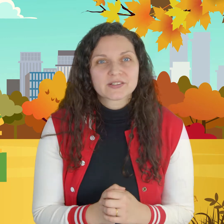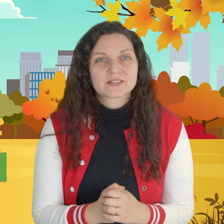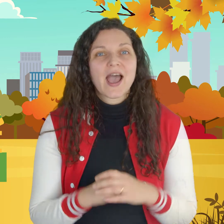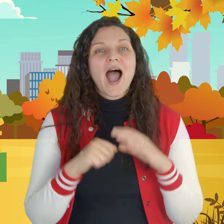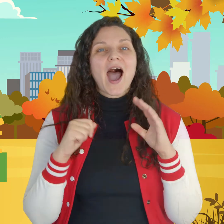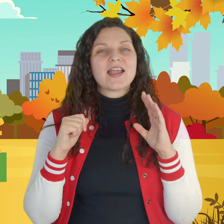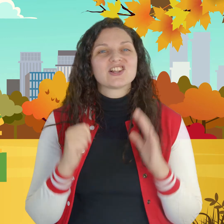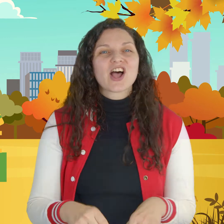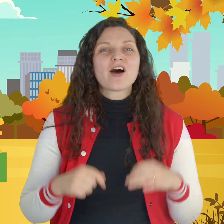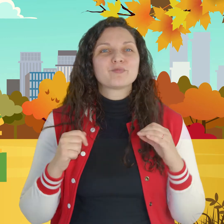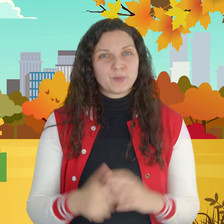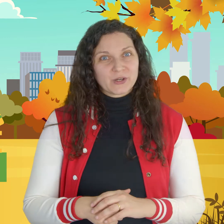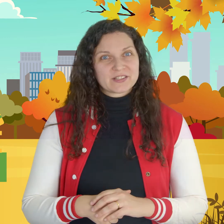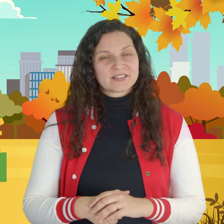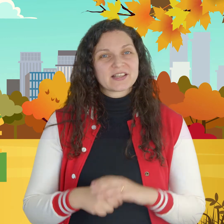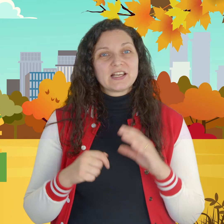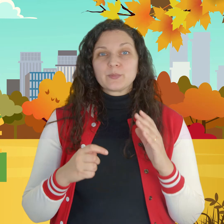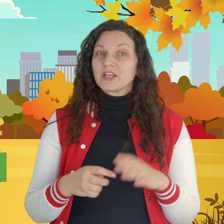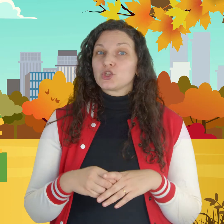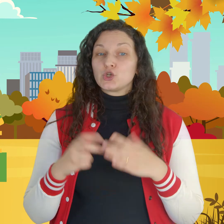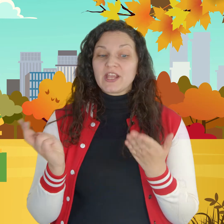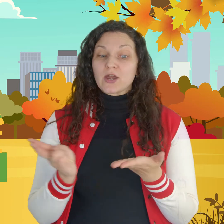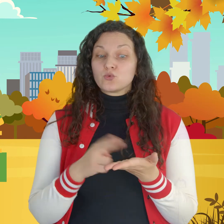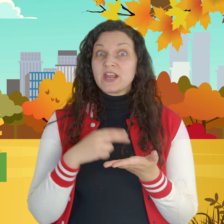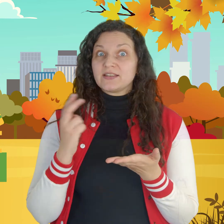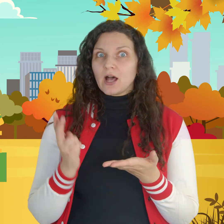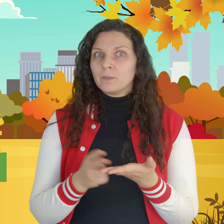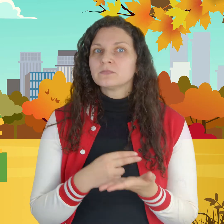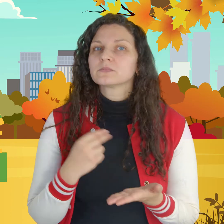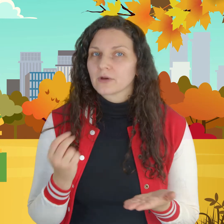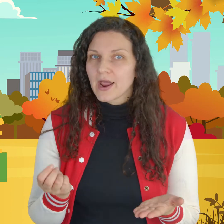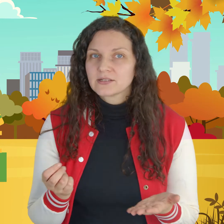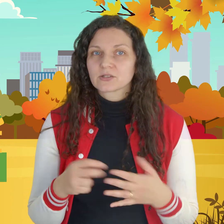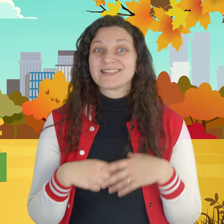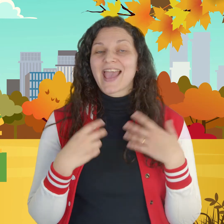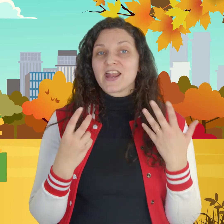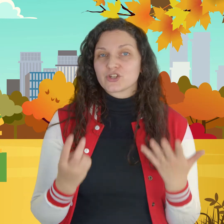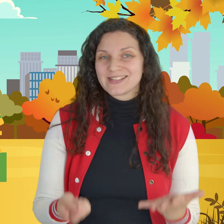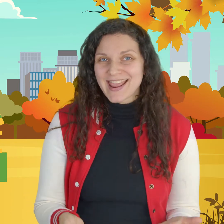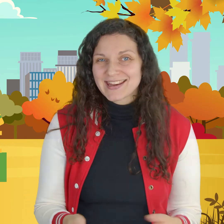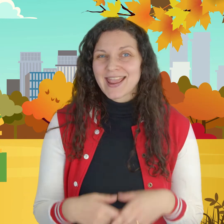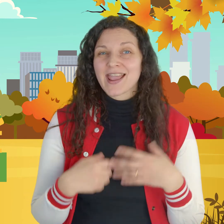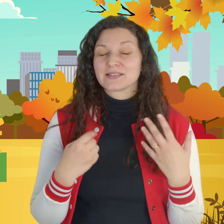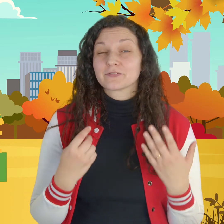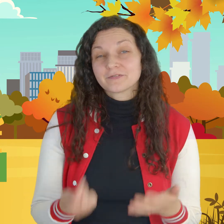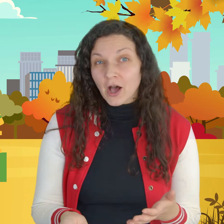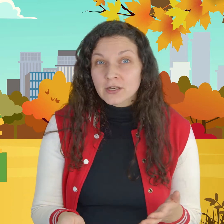I love books books because you can read books right so it's entertaining it's fun